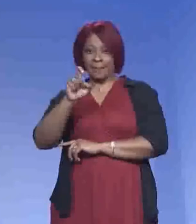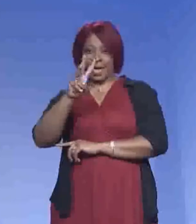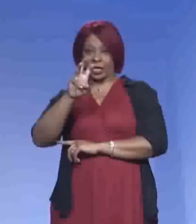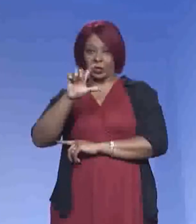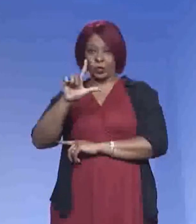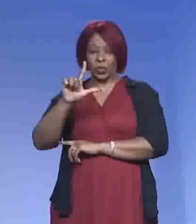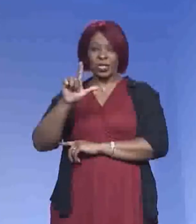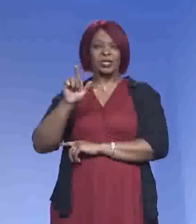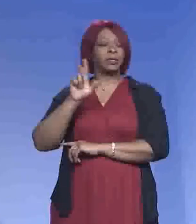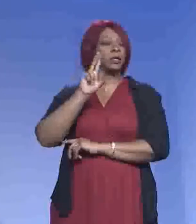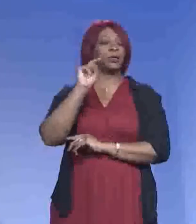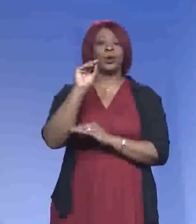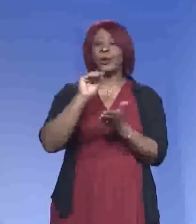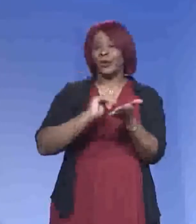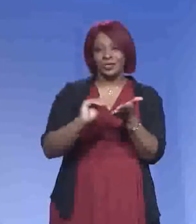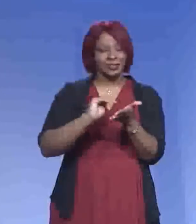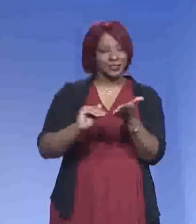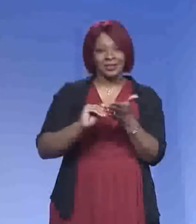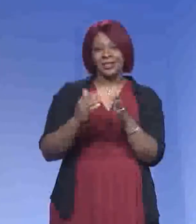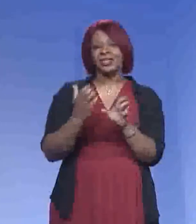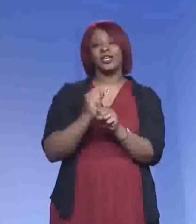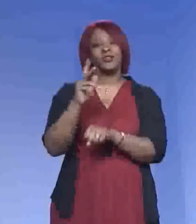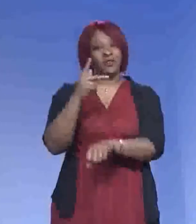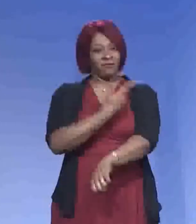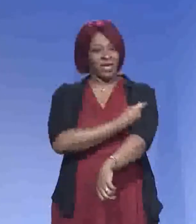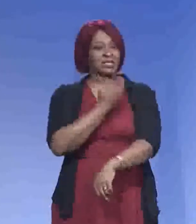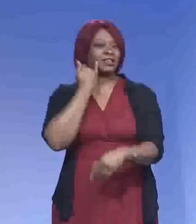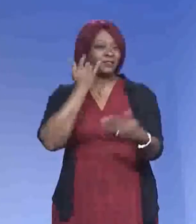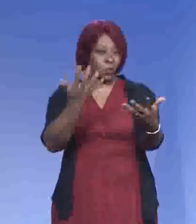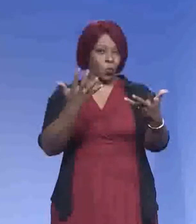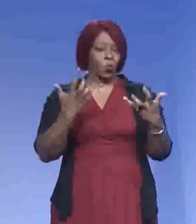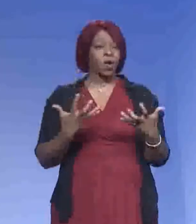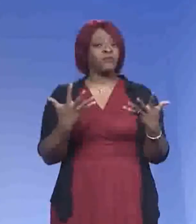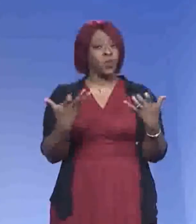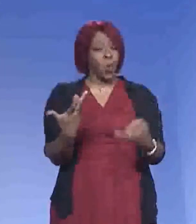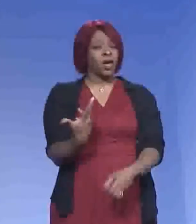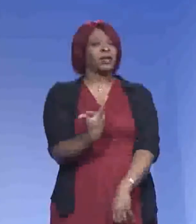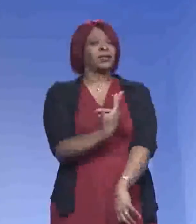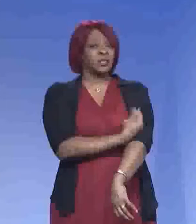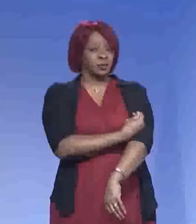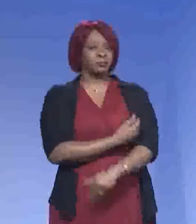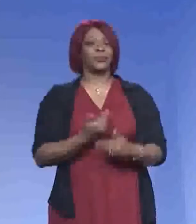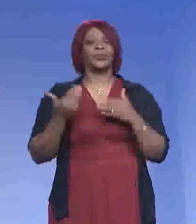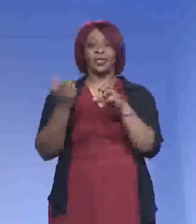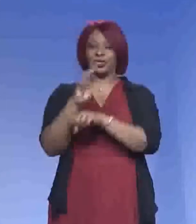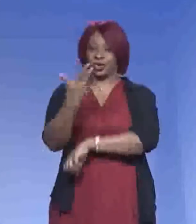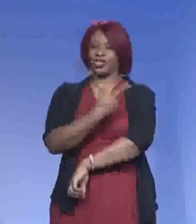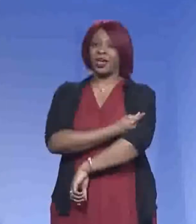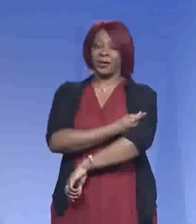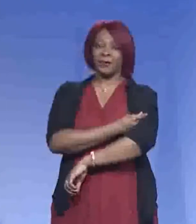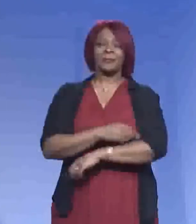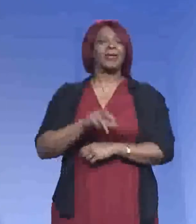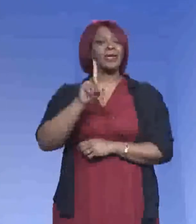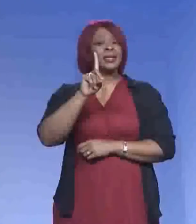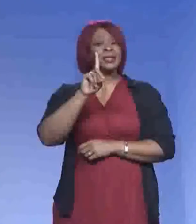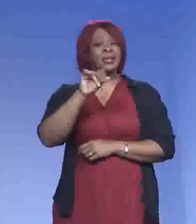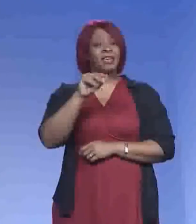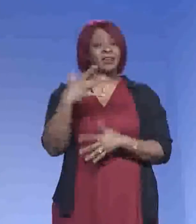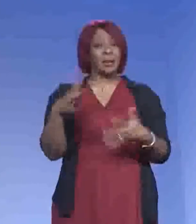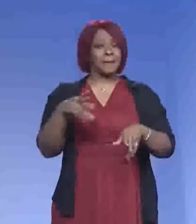is no excuse to not get the vaccine if you want it. If you want a shot, you can get the shot. As David said,